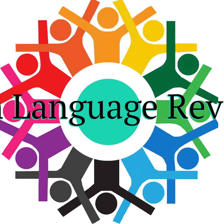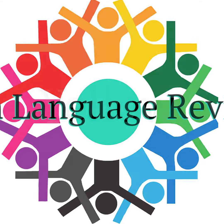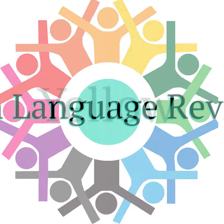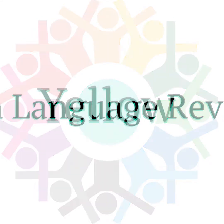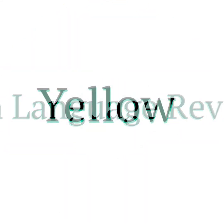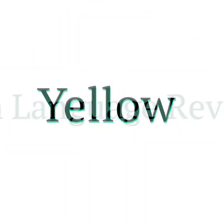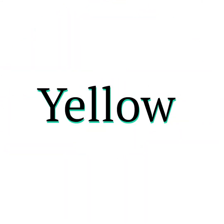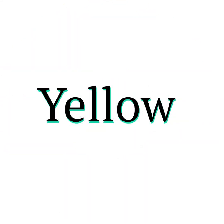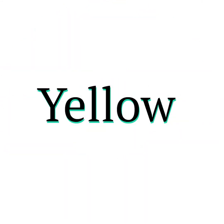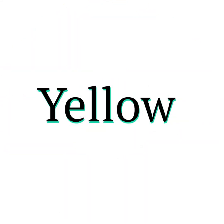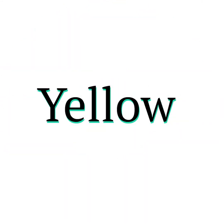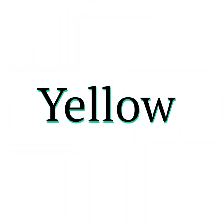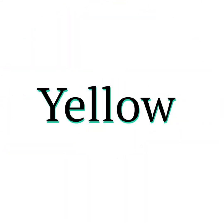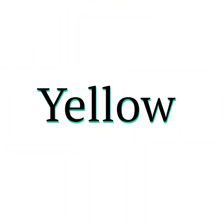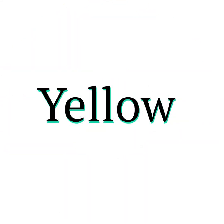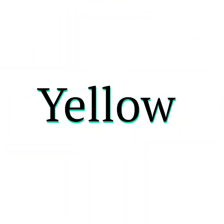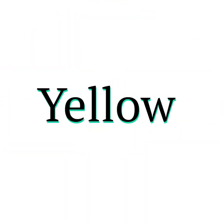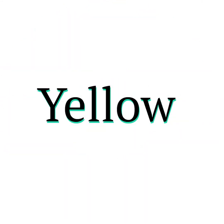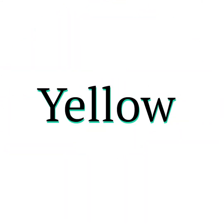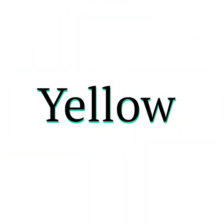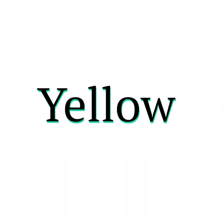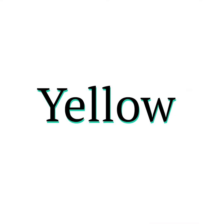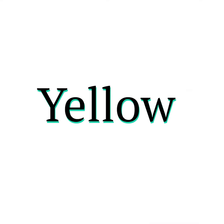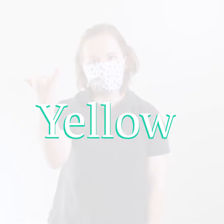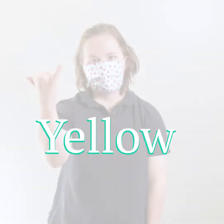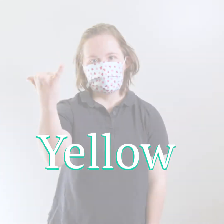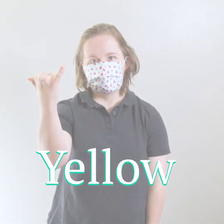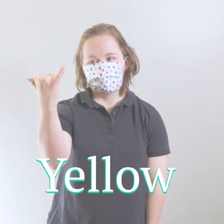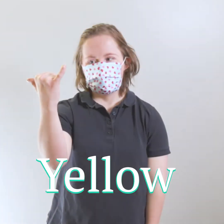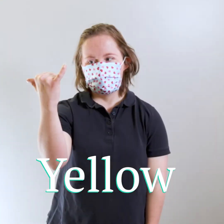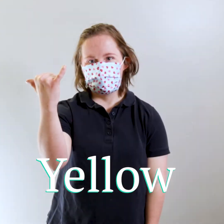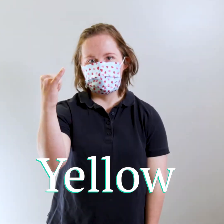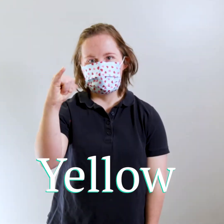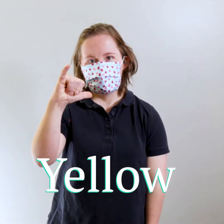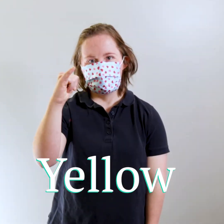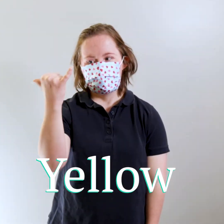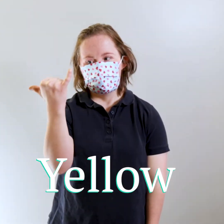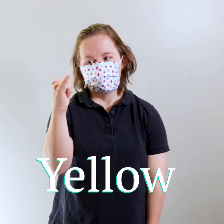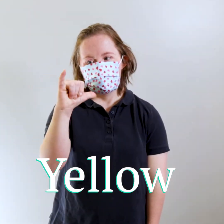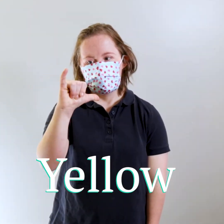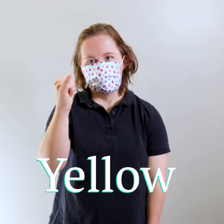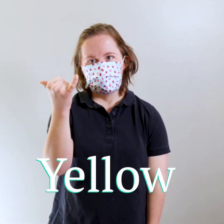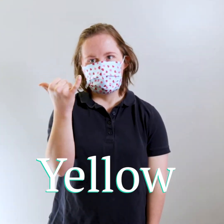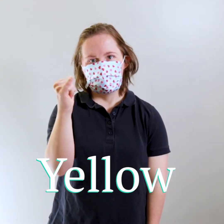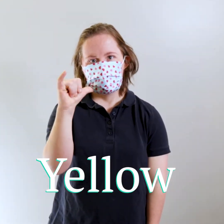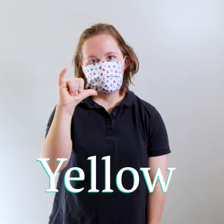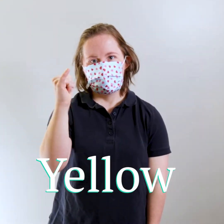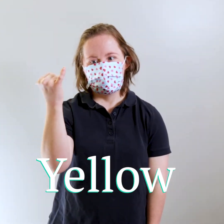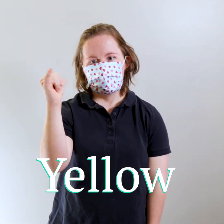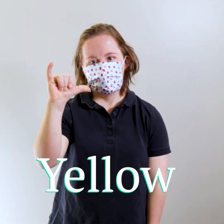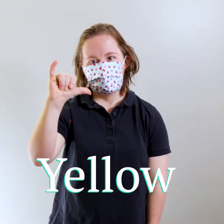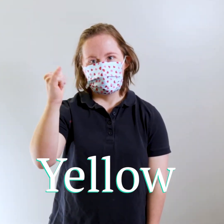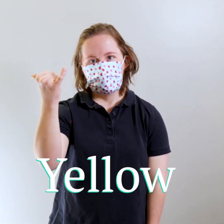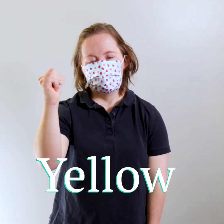how to say yellow in sign language make a y-shape with your pinky and thumb